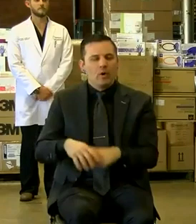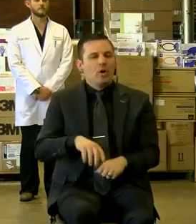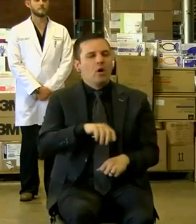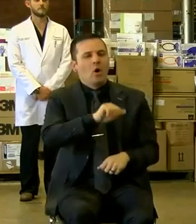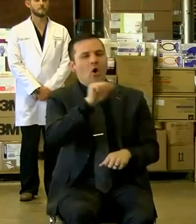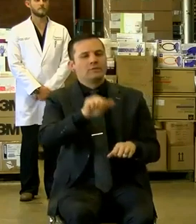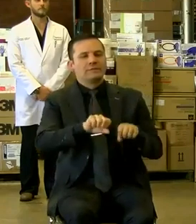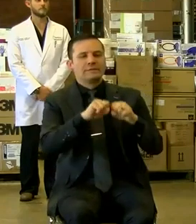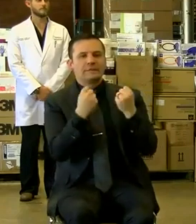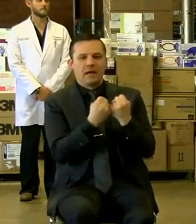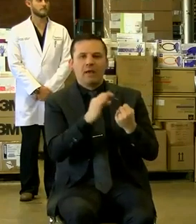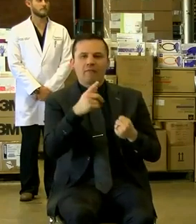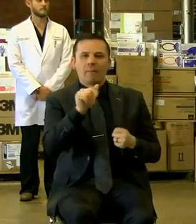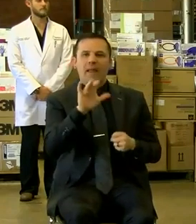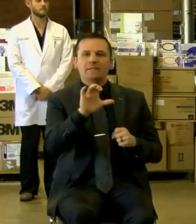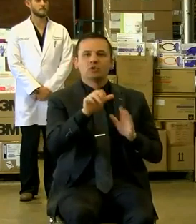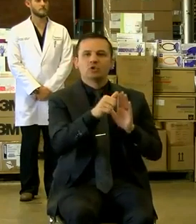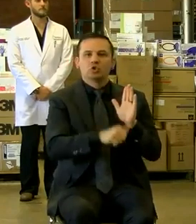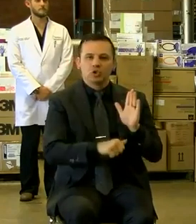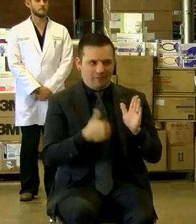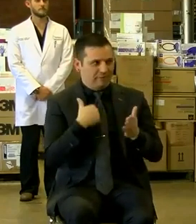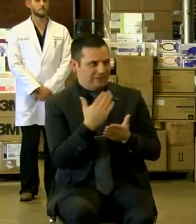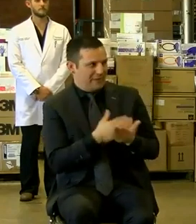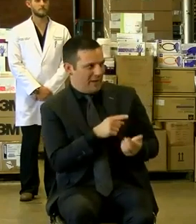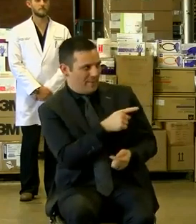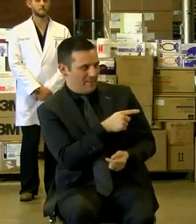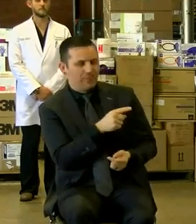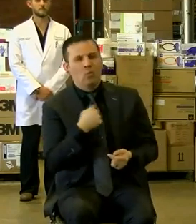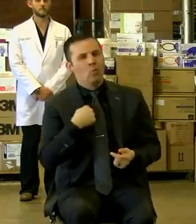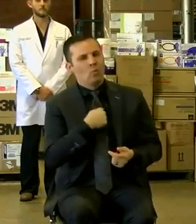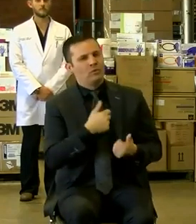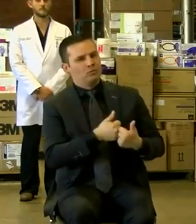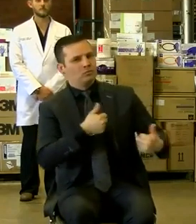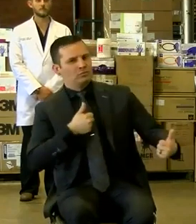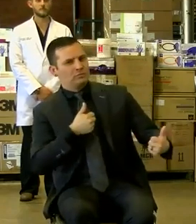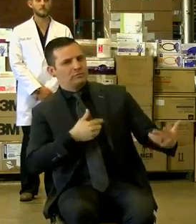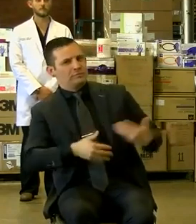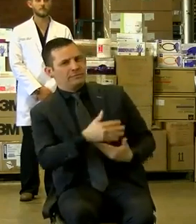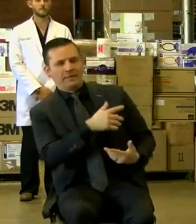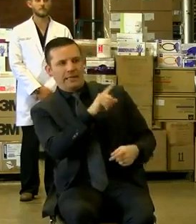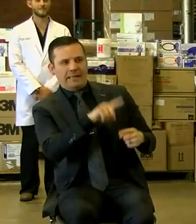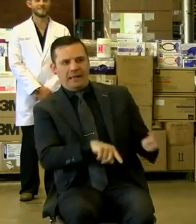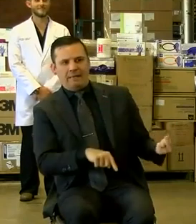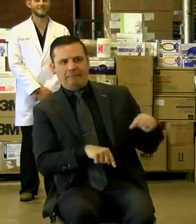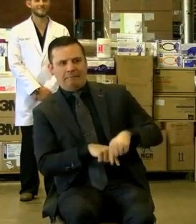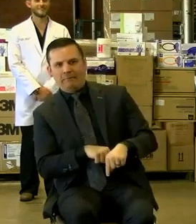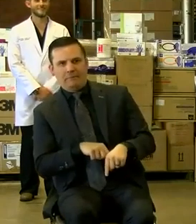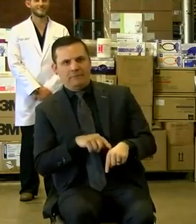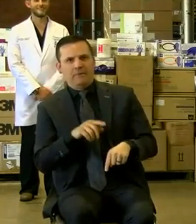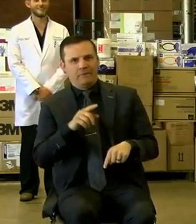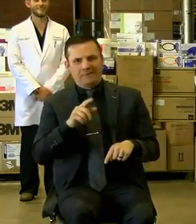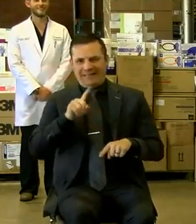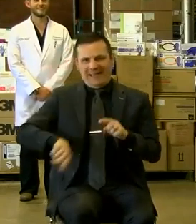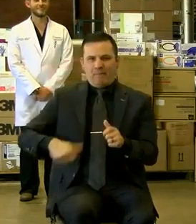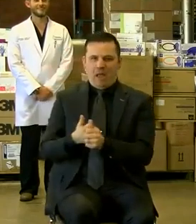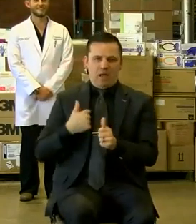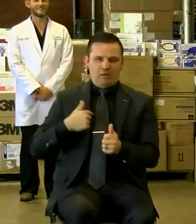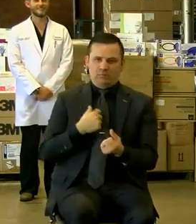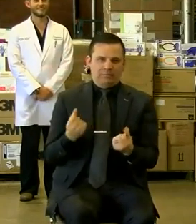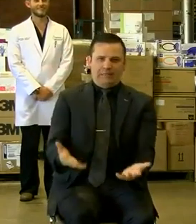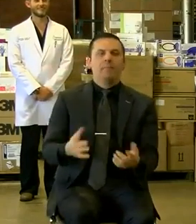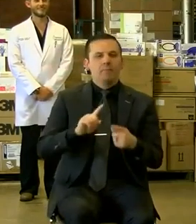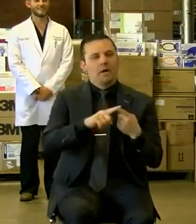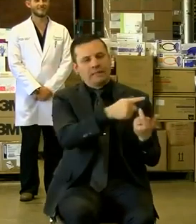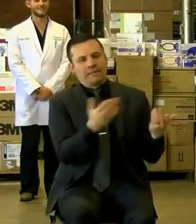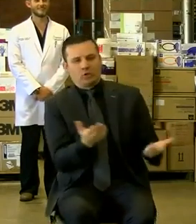Surgeons. And we actually have some standing over here. We're practicing social distancing. They couldn't be here behind us, but they're here supporting us.